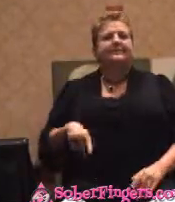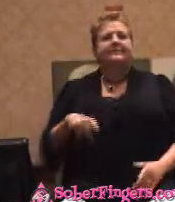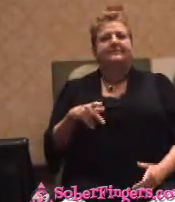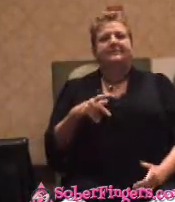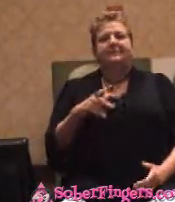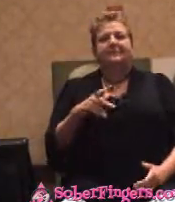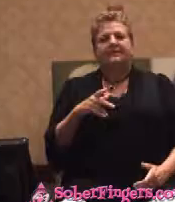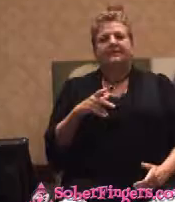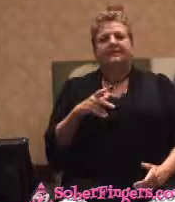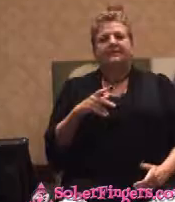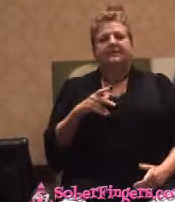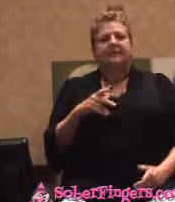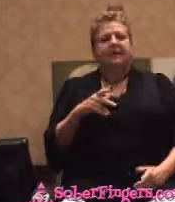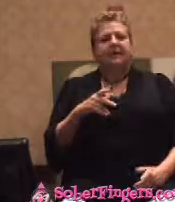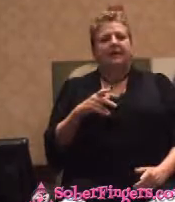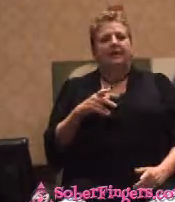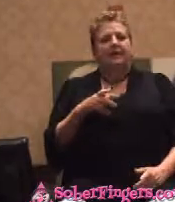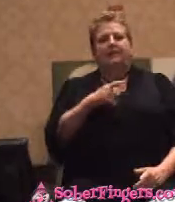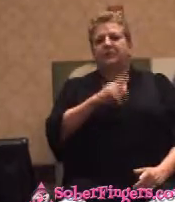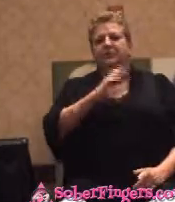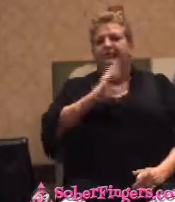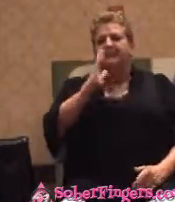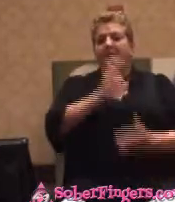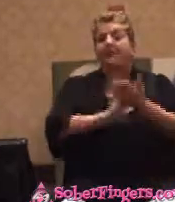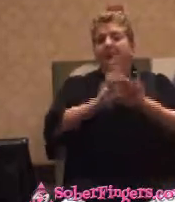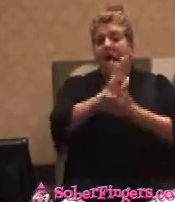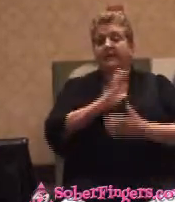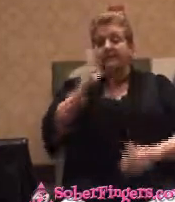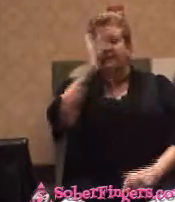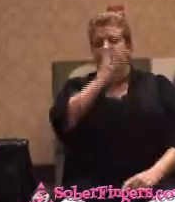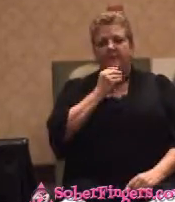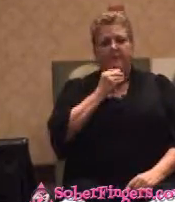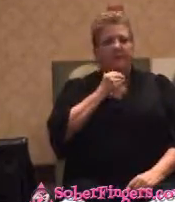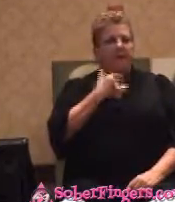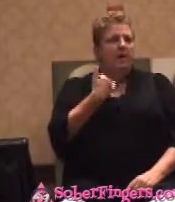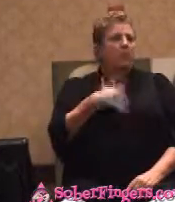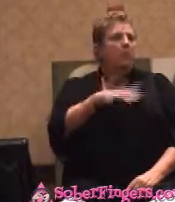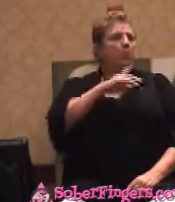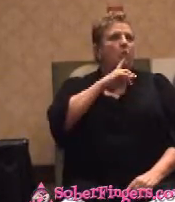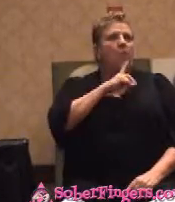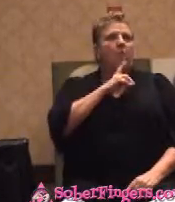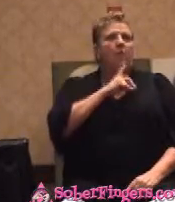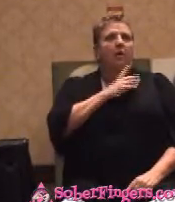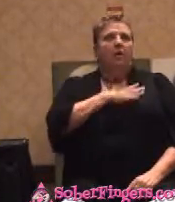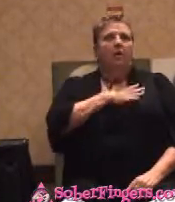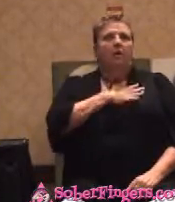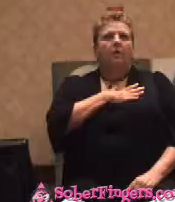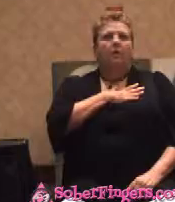My father was at school there. She was at College Beauty. And I really did hanker for her.